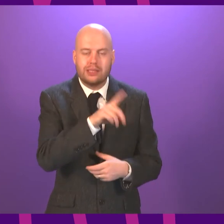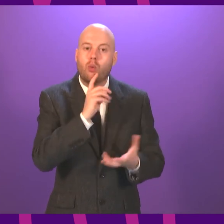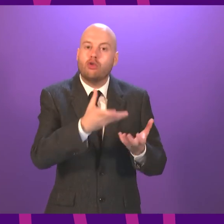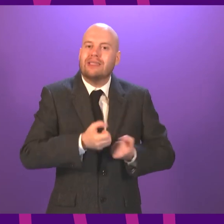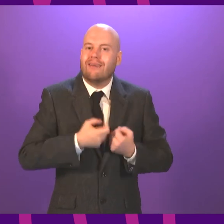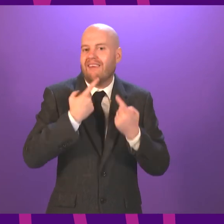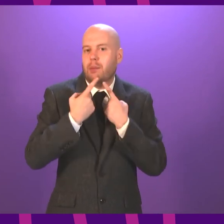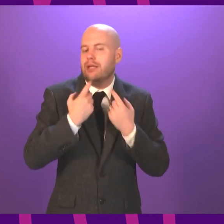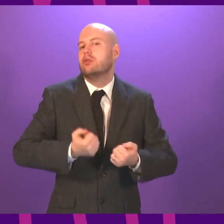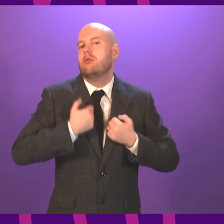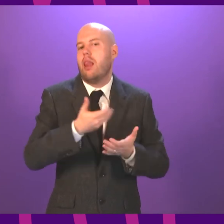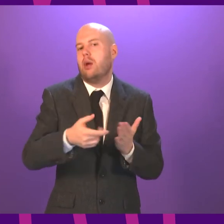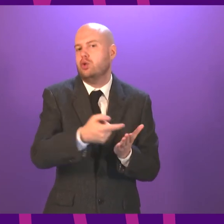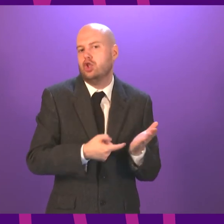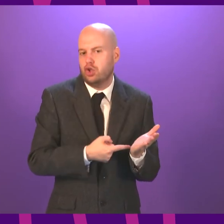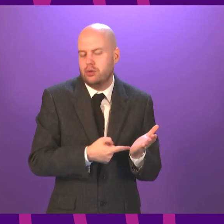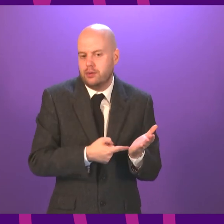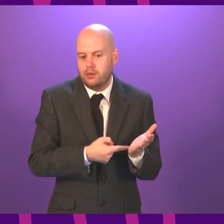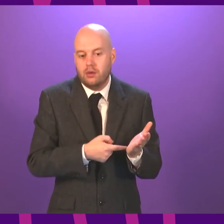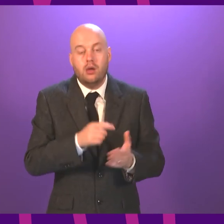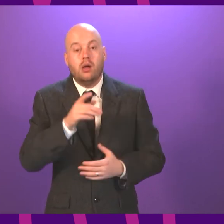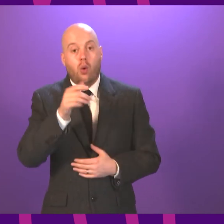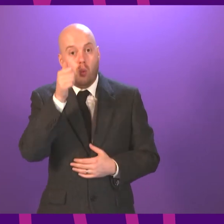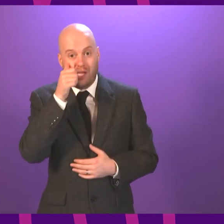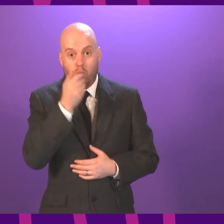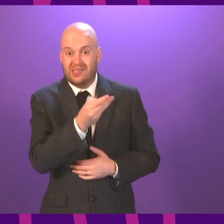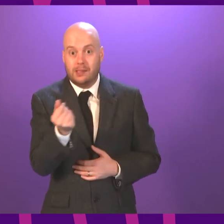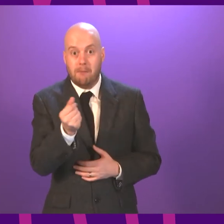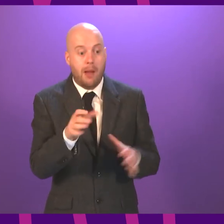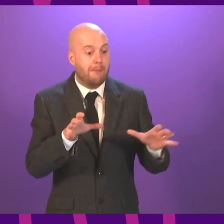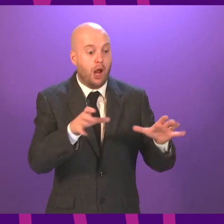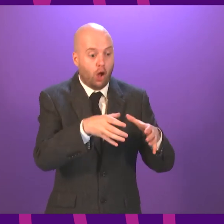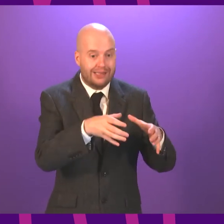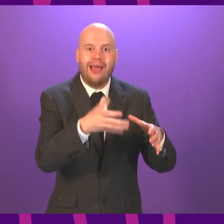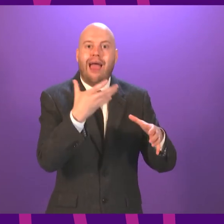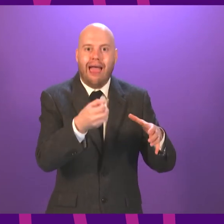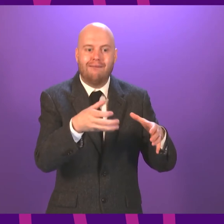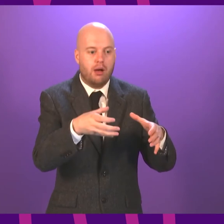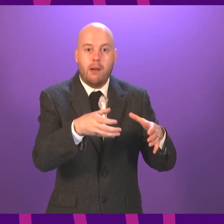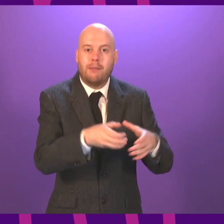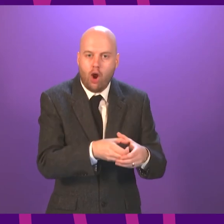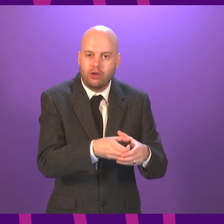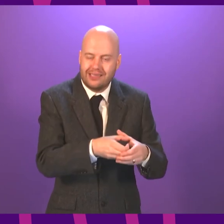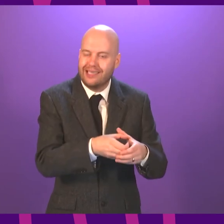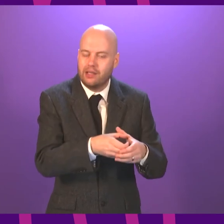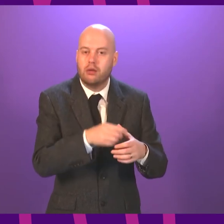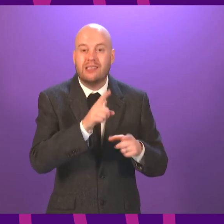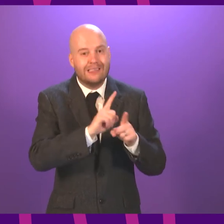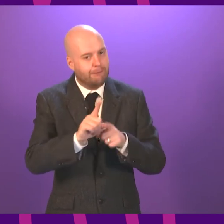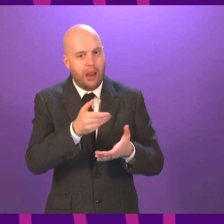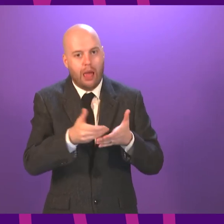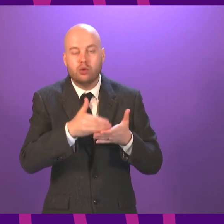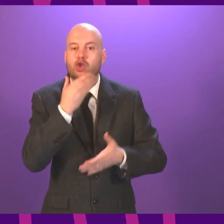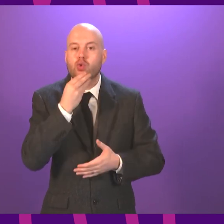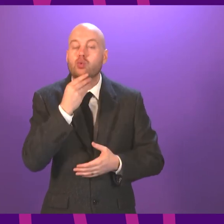of ethnic minorities living within it. Also a constituency where there has been a significant outbreak of COVID